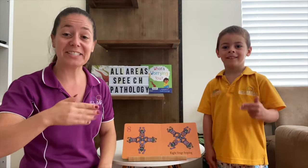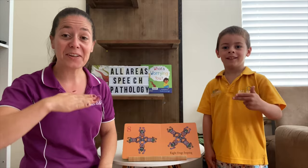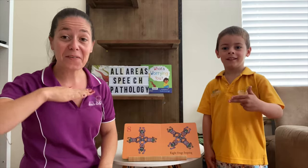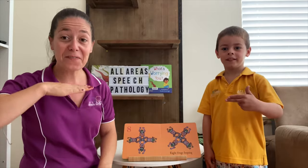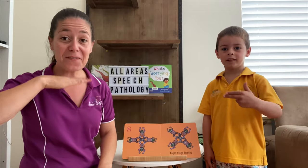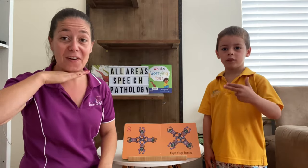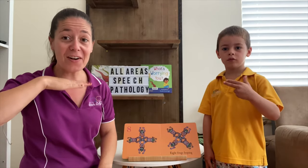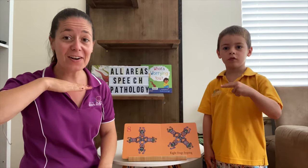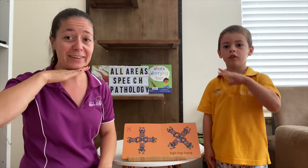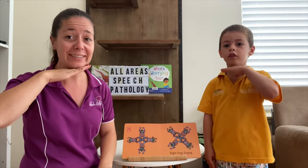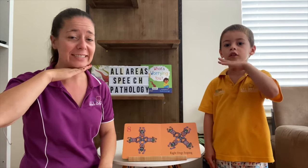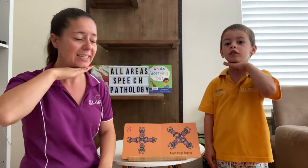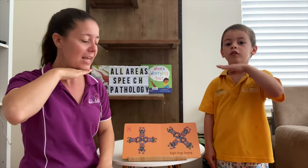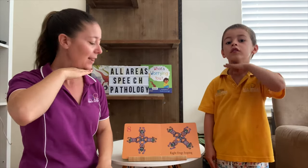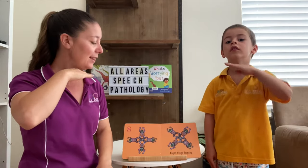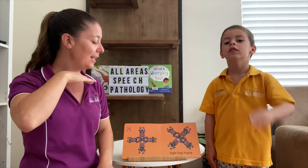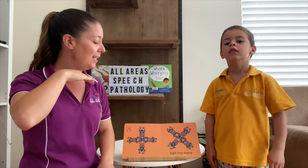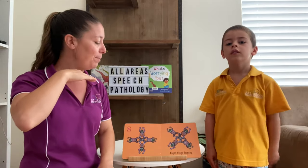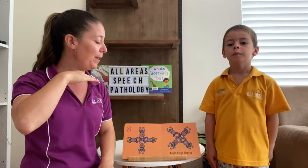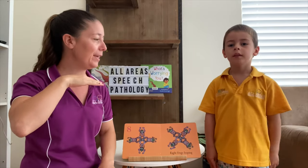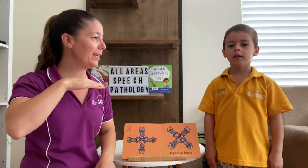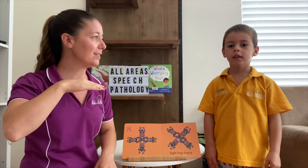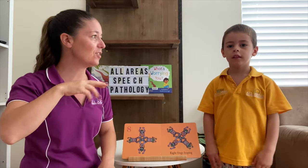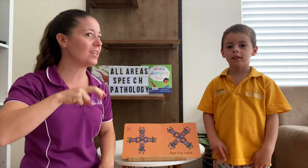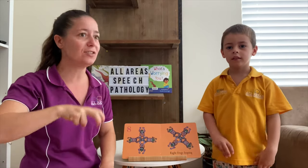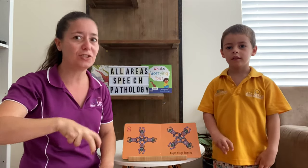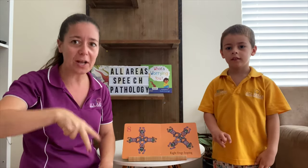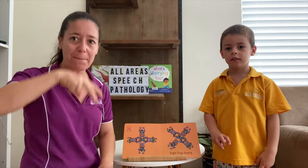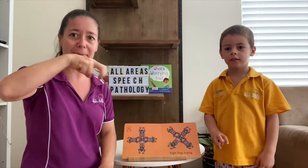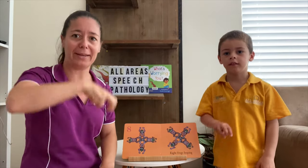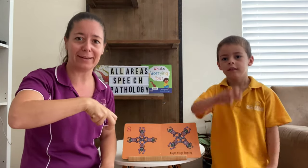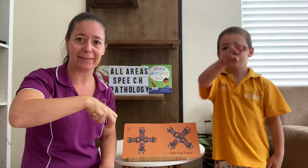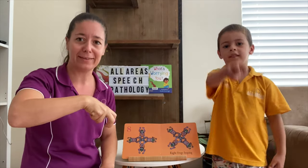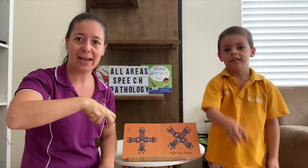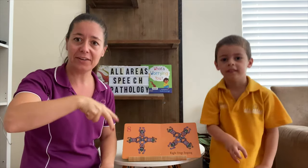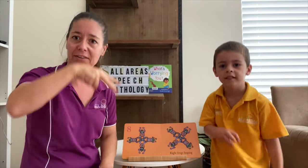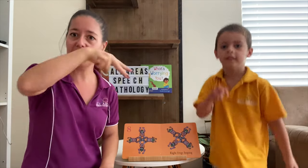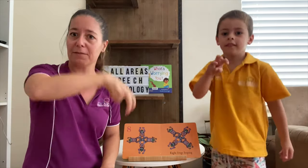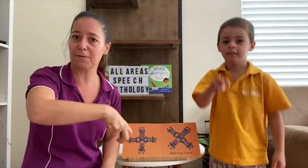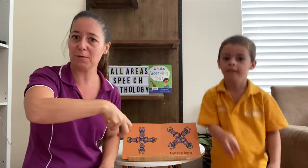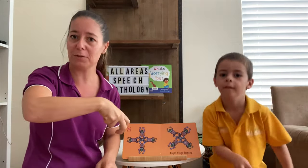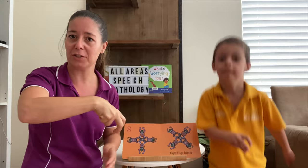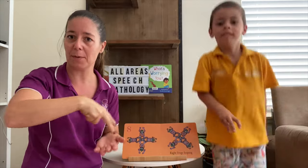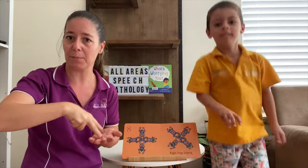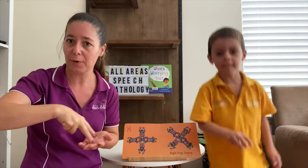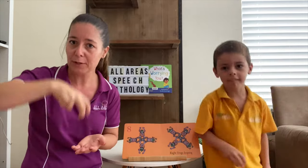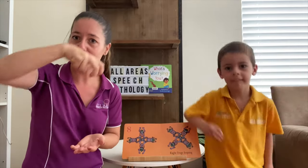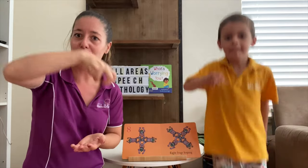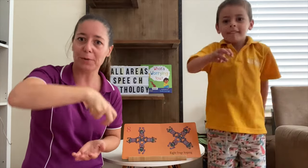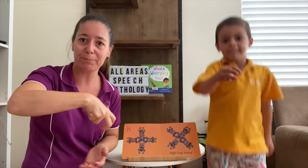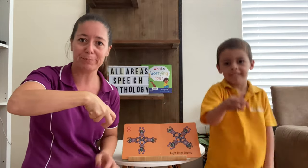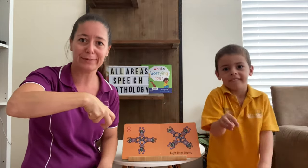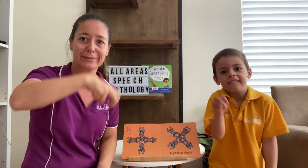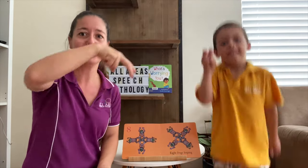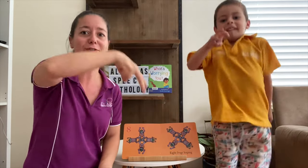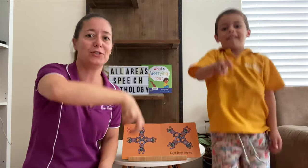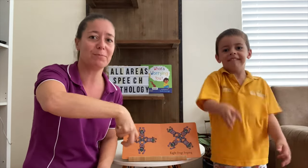Eight frogs leaping. So they're jumping. How do you think a frog would jump? Jump, jump,